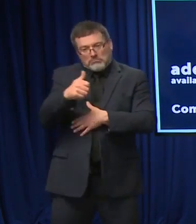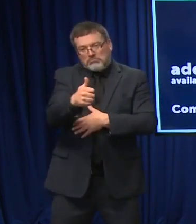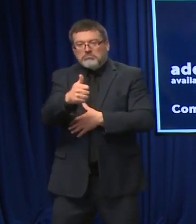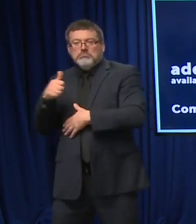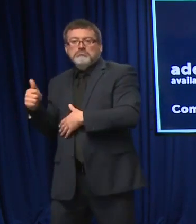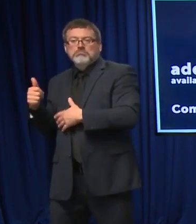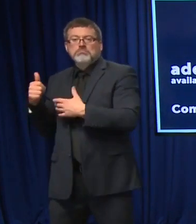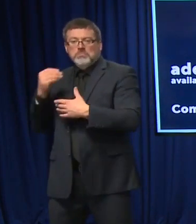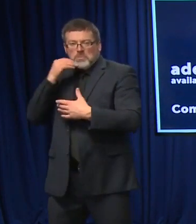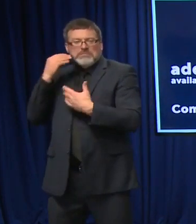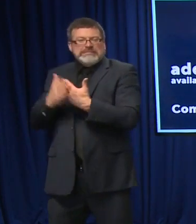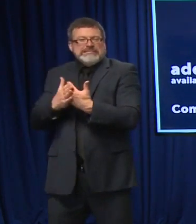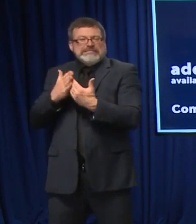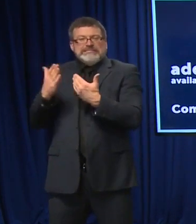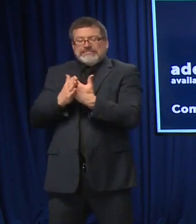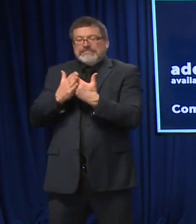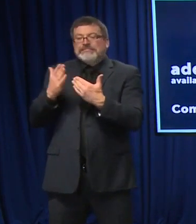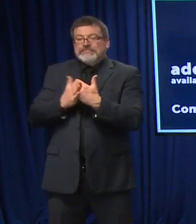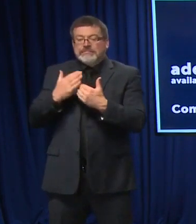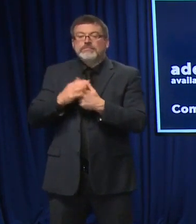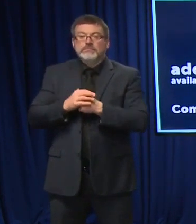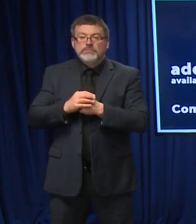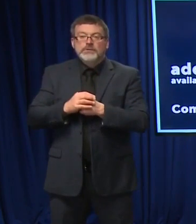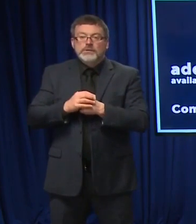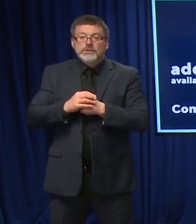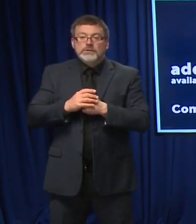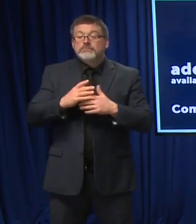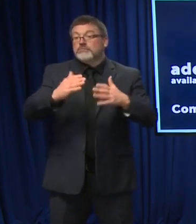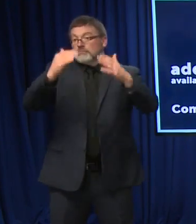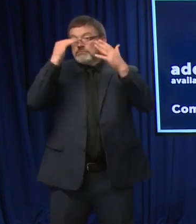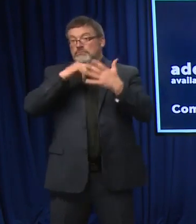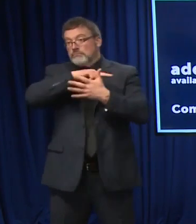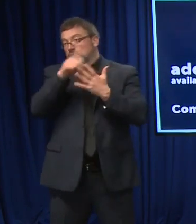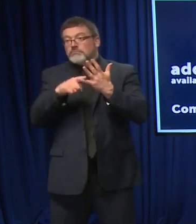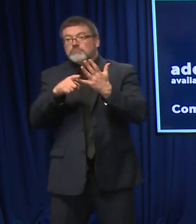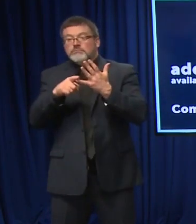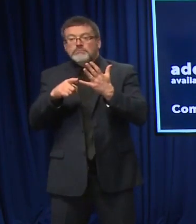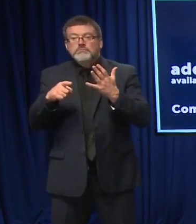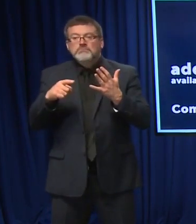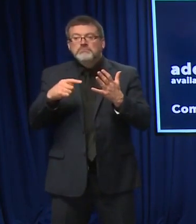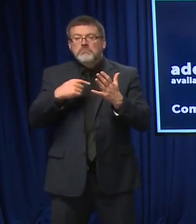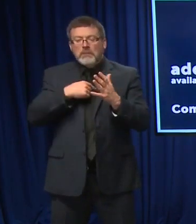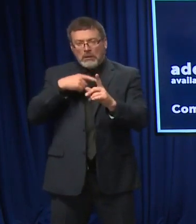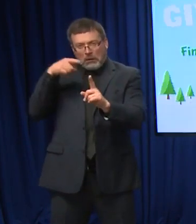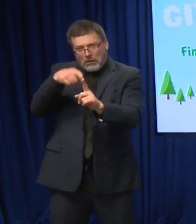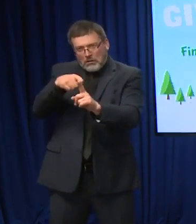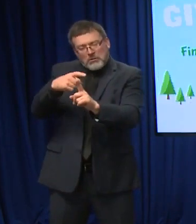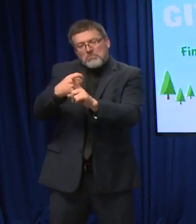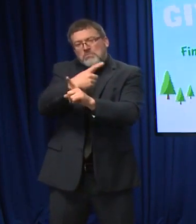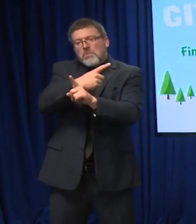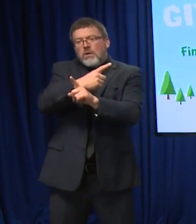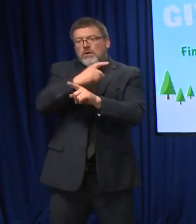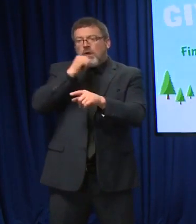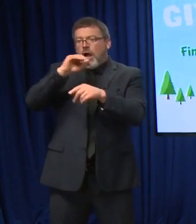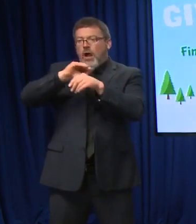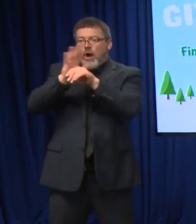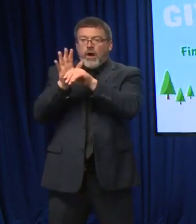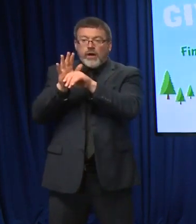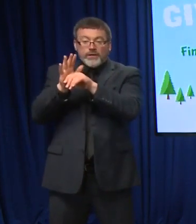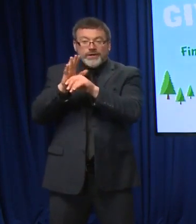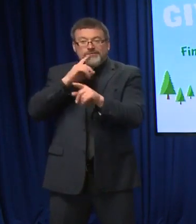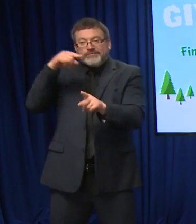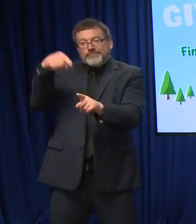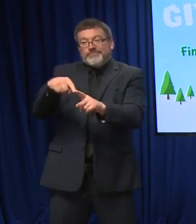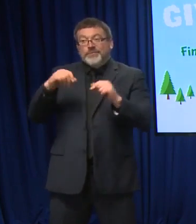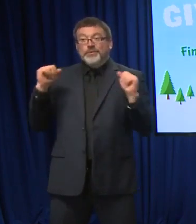Last thing I do want to highlight on something not directly COVID-related, but very seasonal related, is Toys for Tots, frankly. I'm